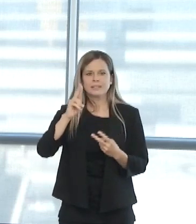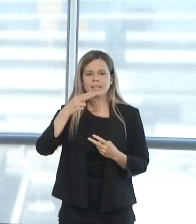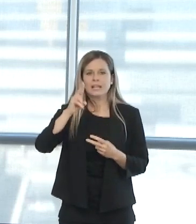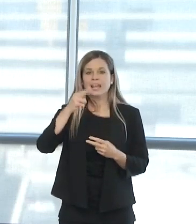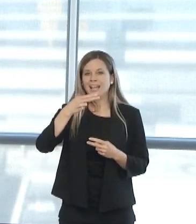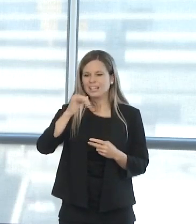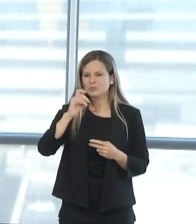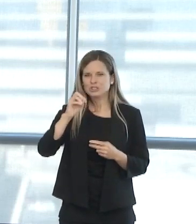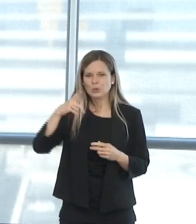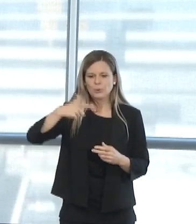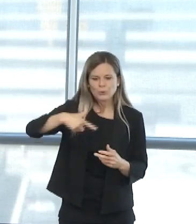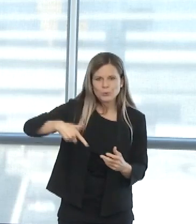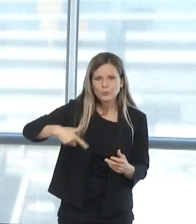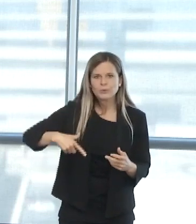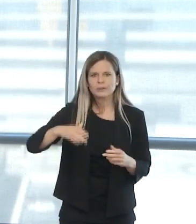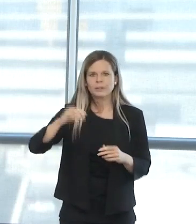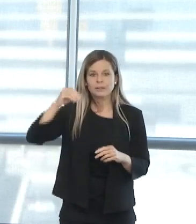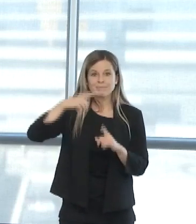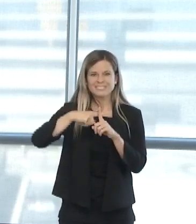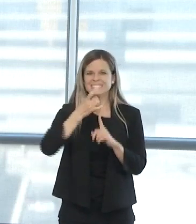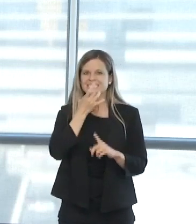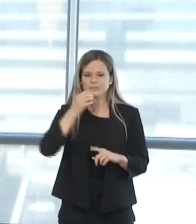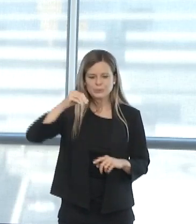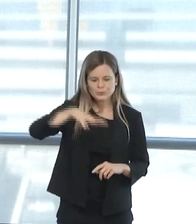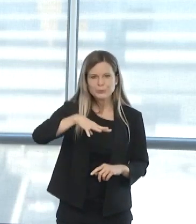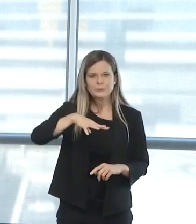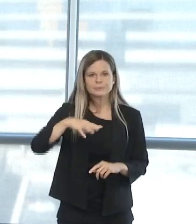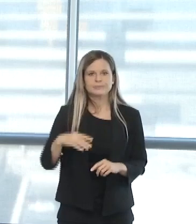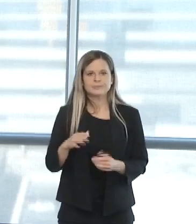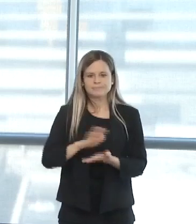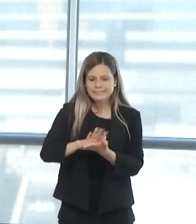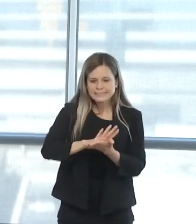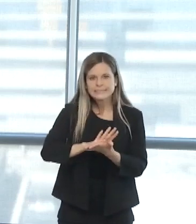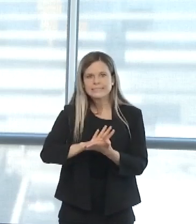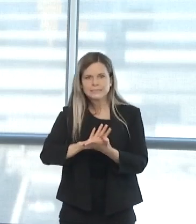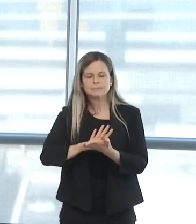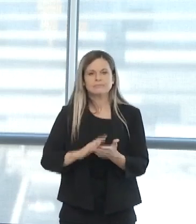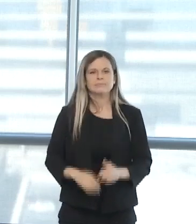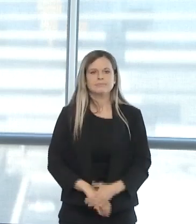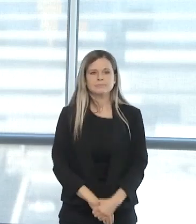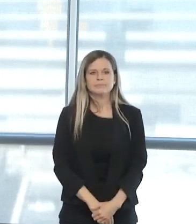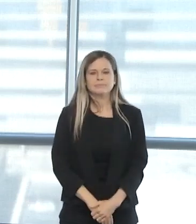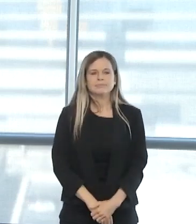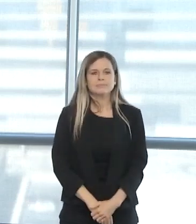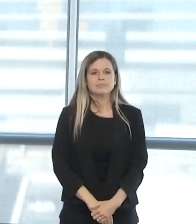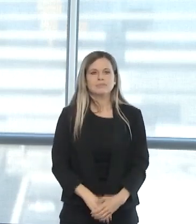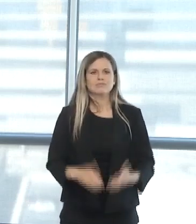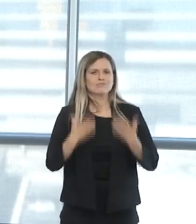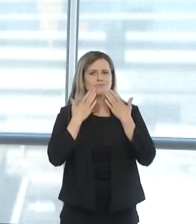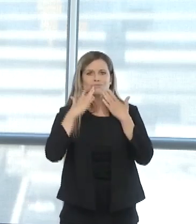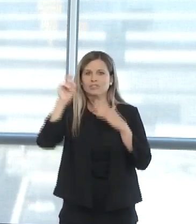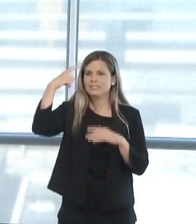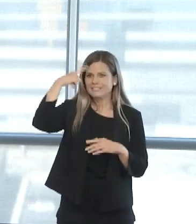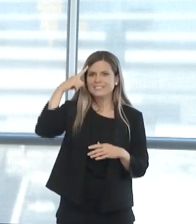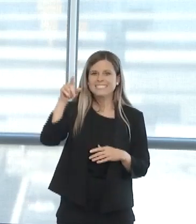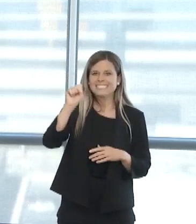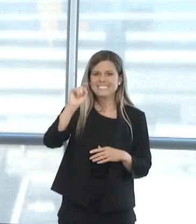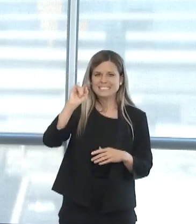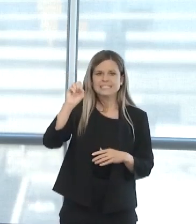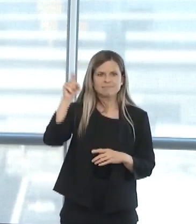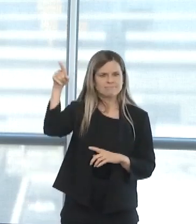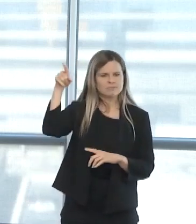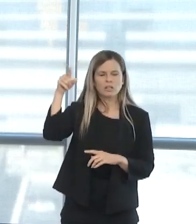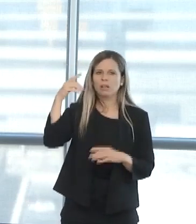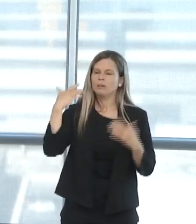supply for our providers. We are grateful to Governor Stitt for focusing on procuring this